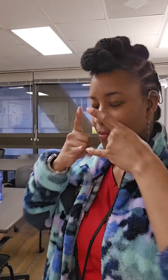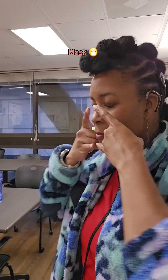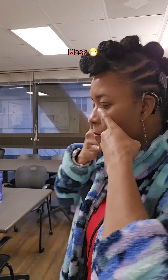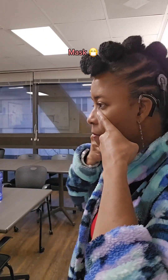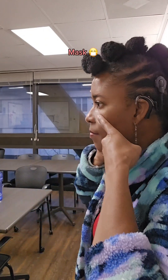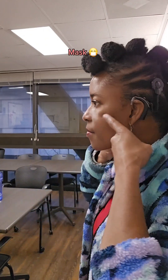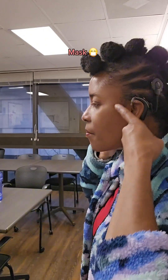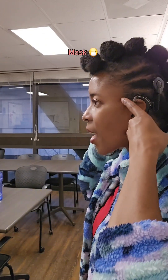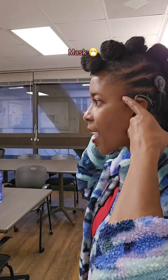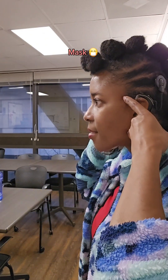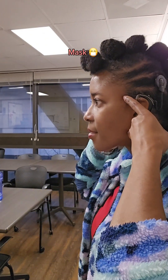mask